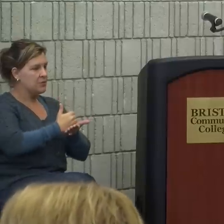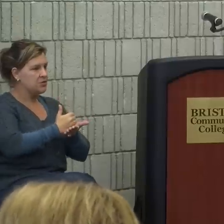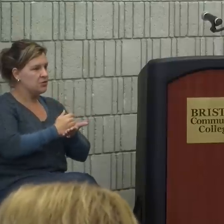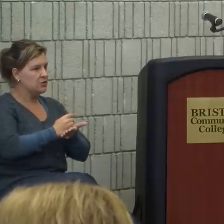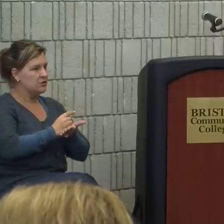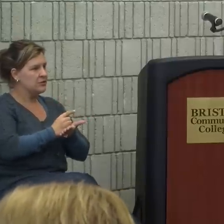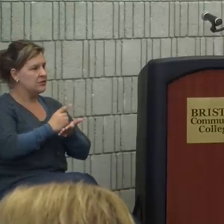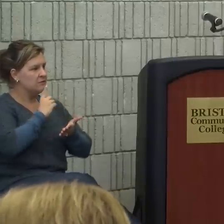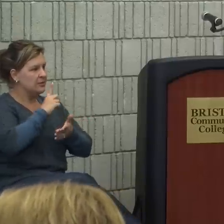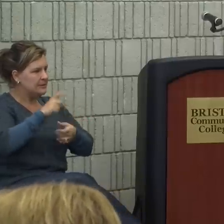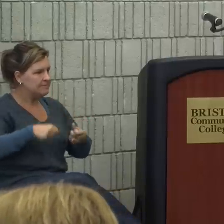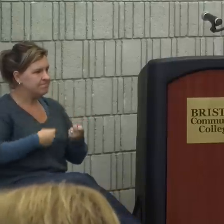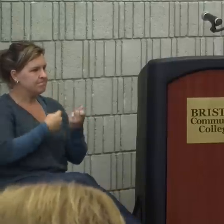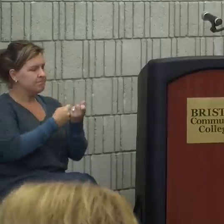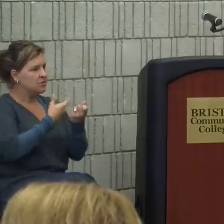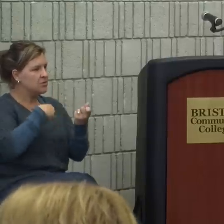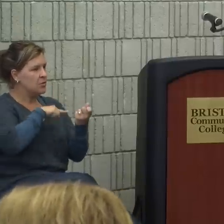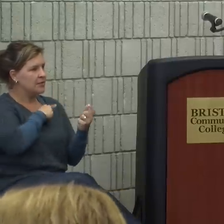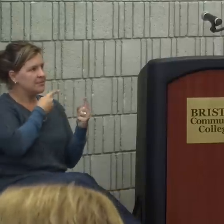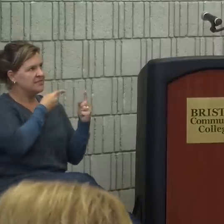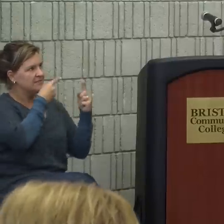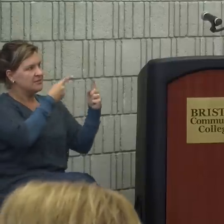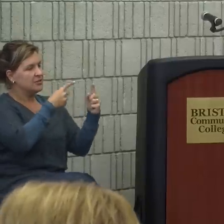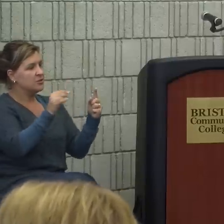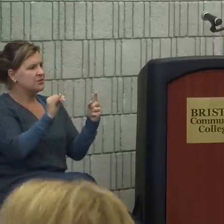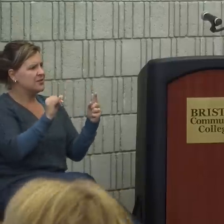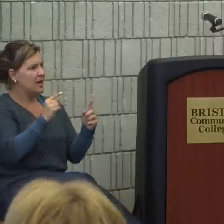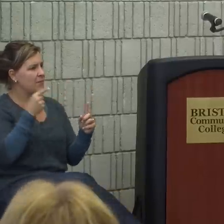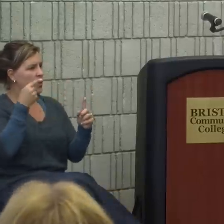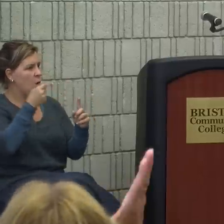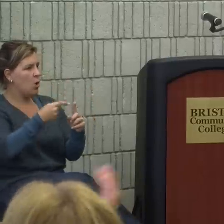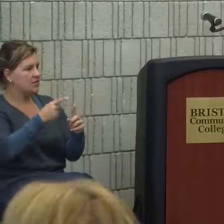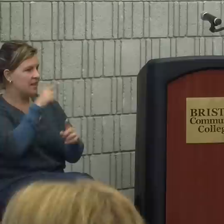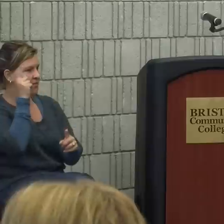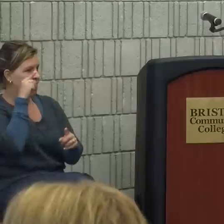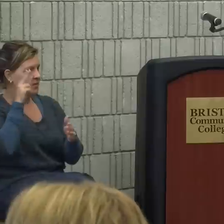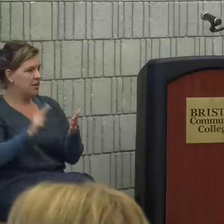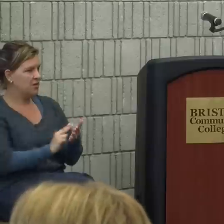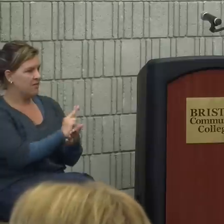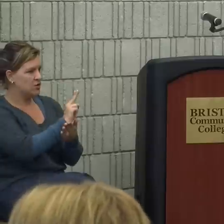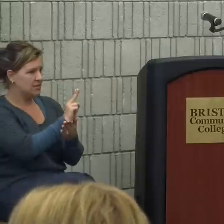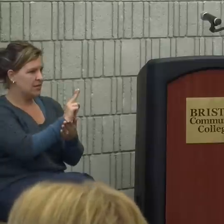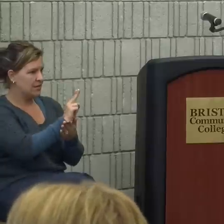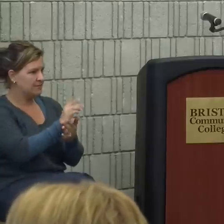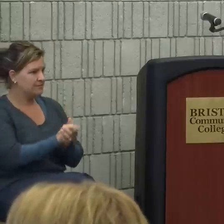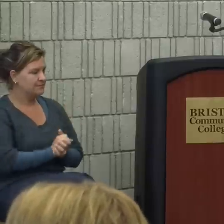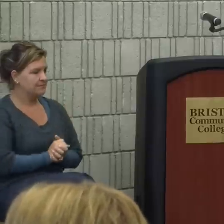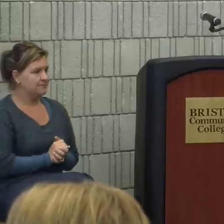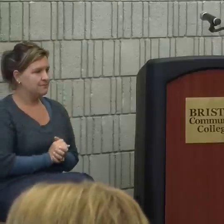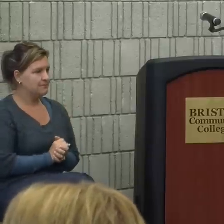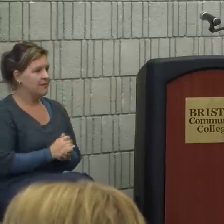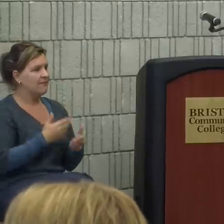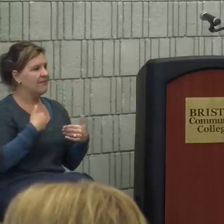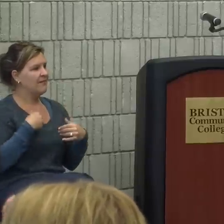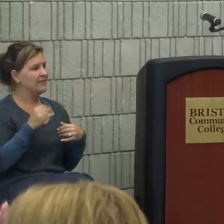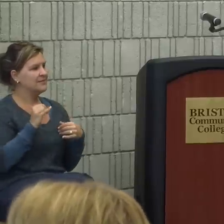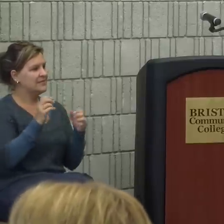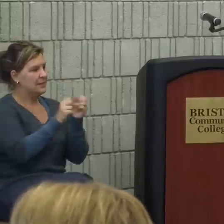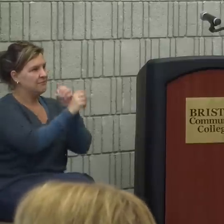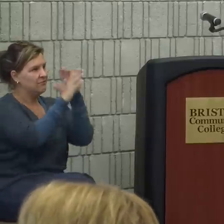aspiring to those same goals, those same objectives, and having that same vision. And I would venture to say that we've